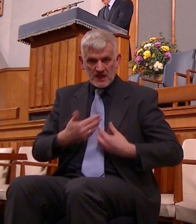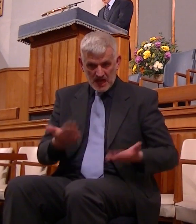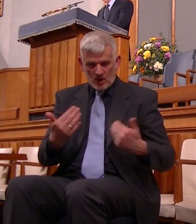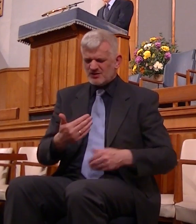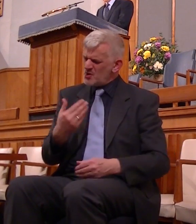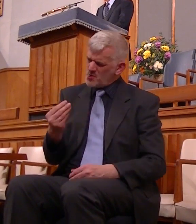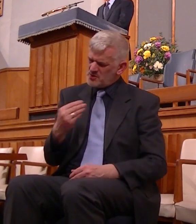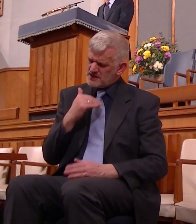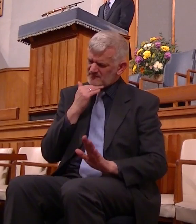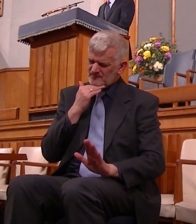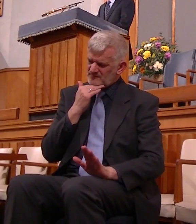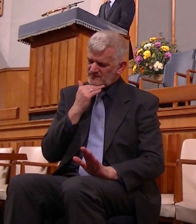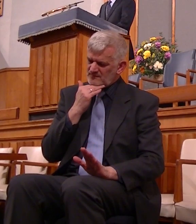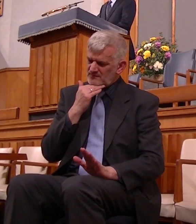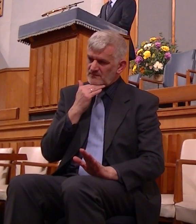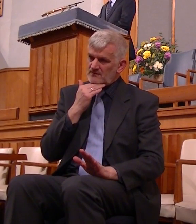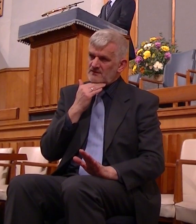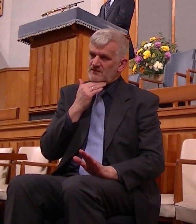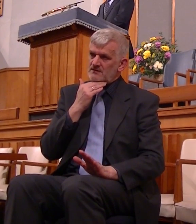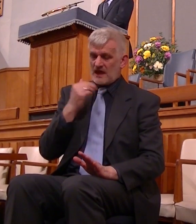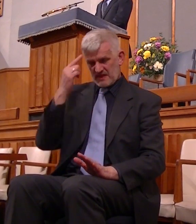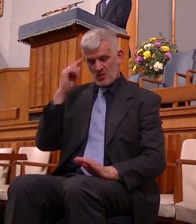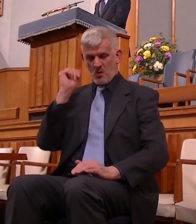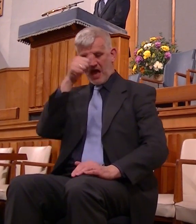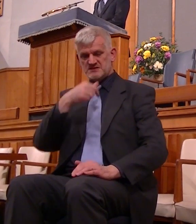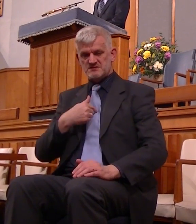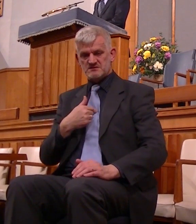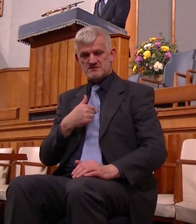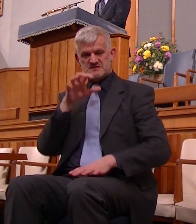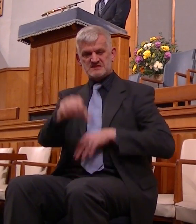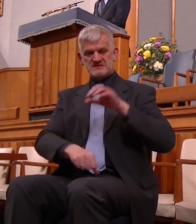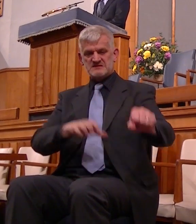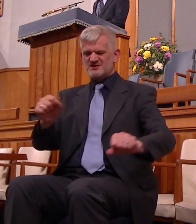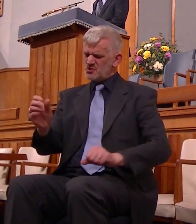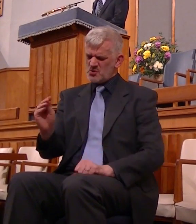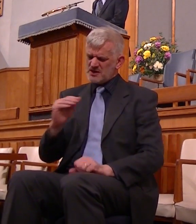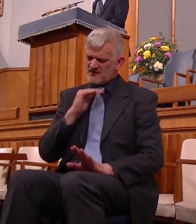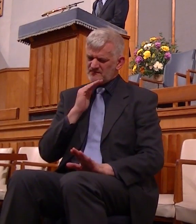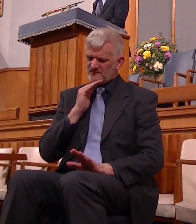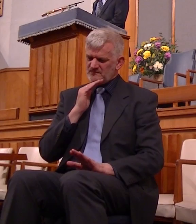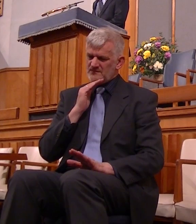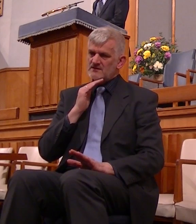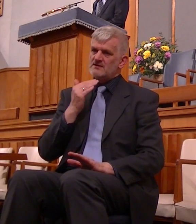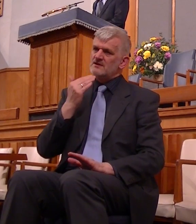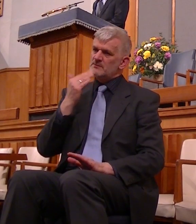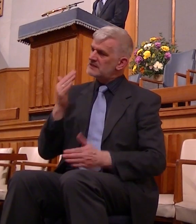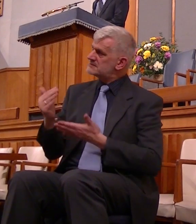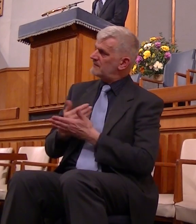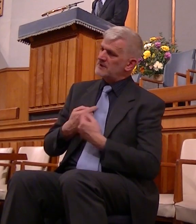take myself wise be a possessor I must be possessed by God